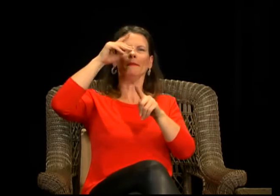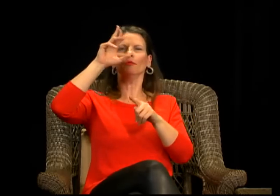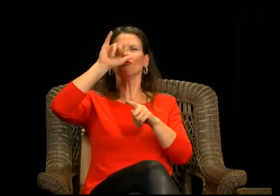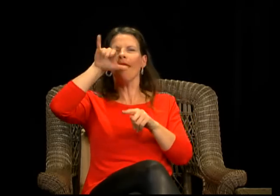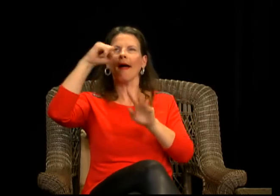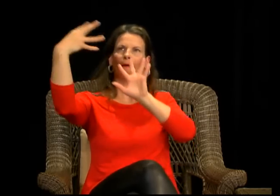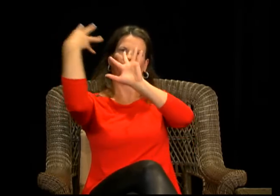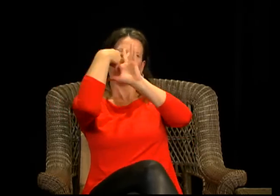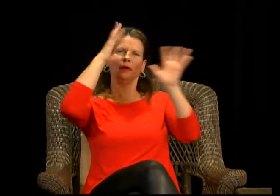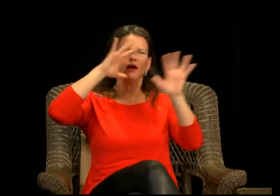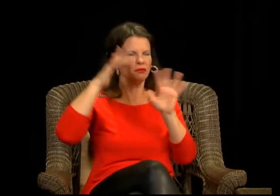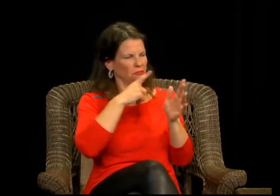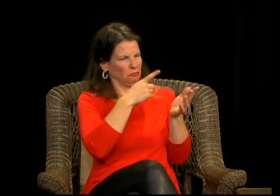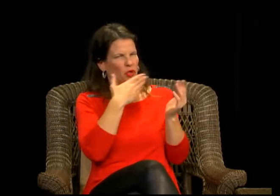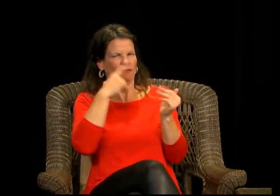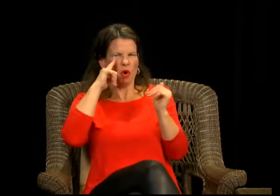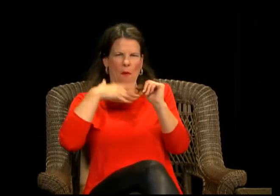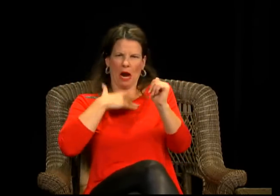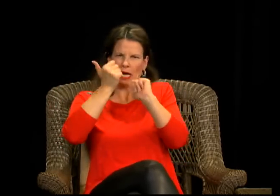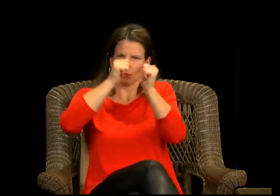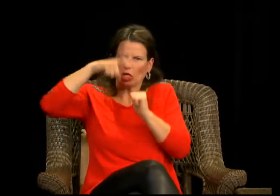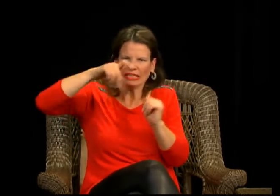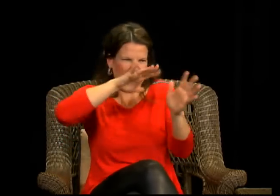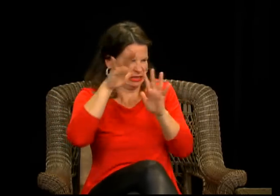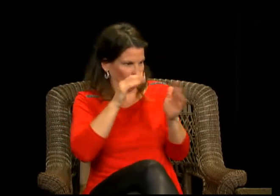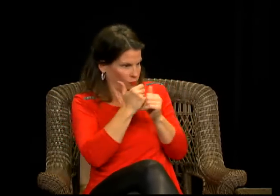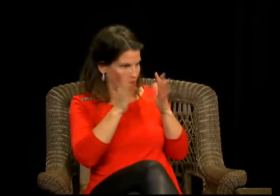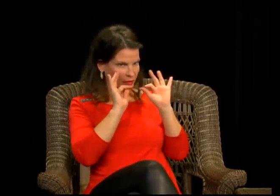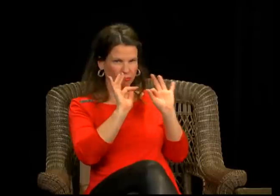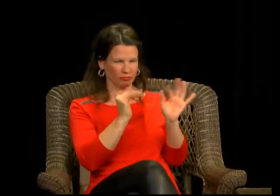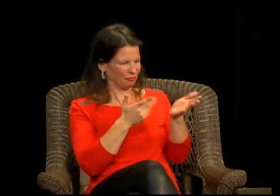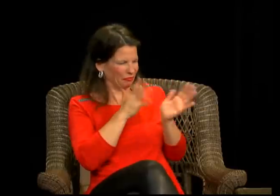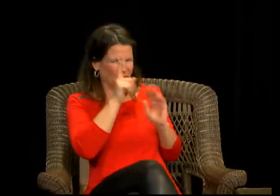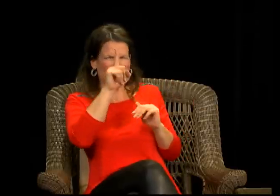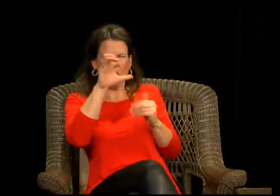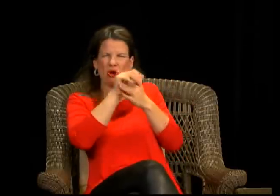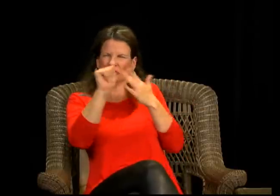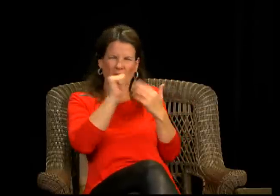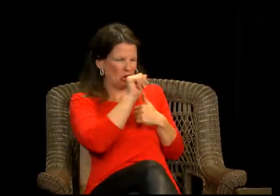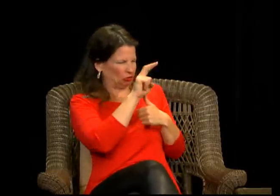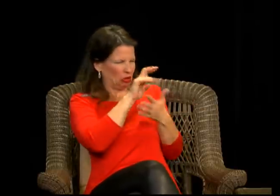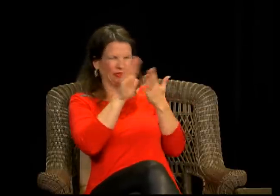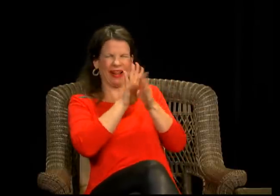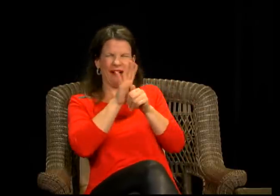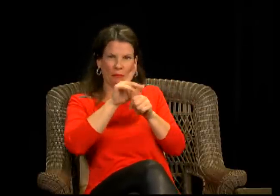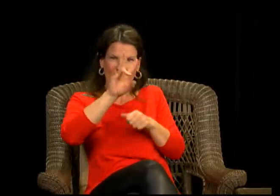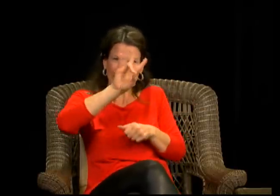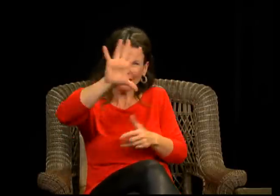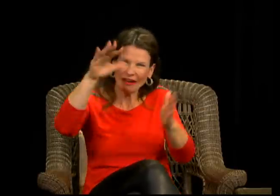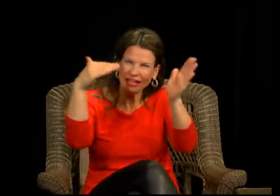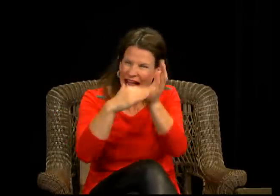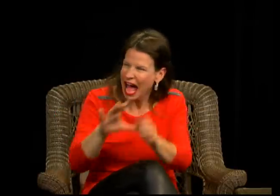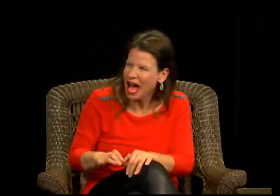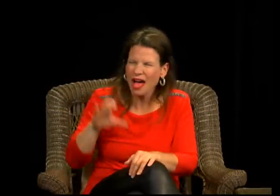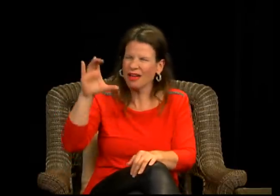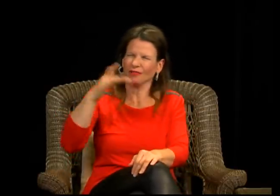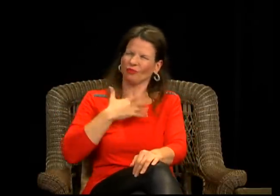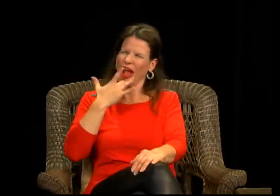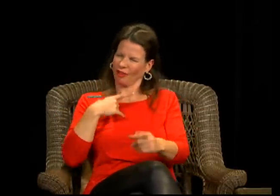I mean, you know, they're just, I guess, absolutely out of this world as far as eye protection